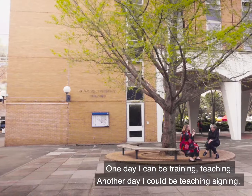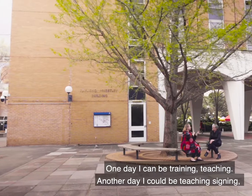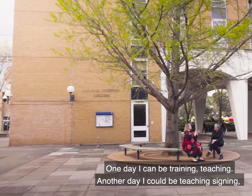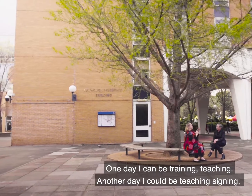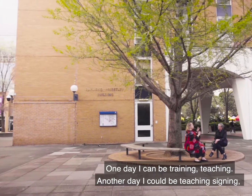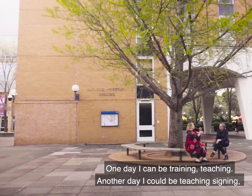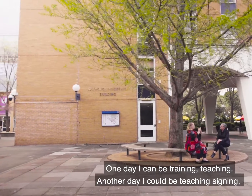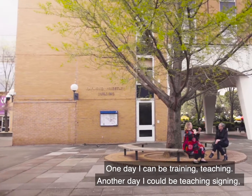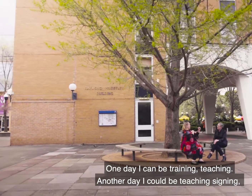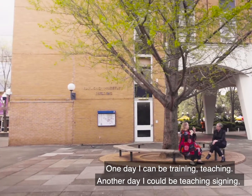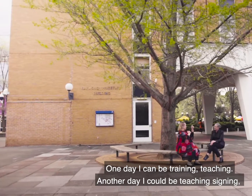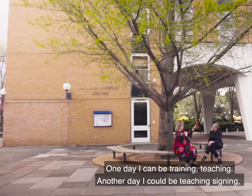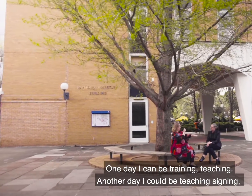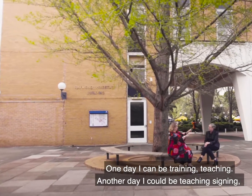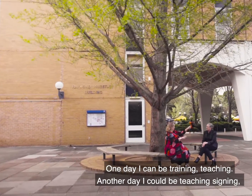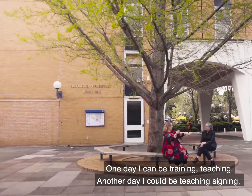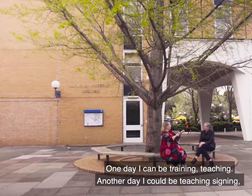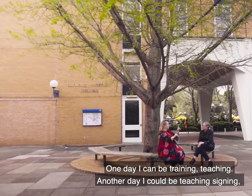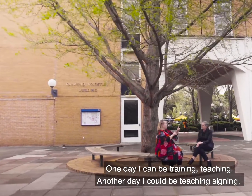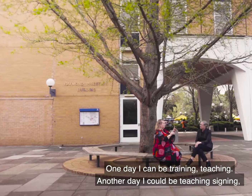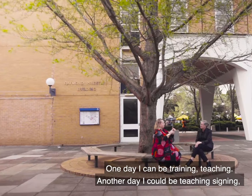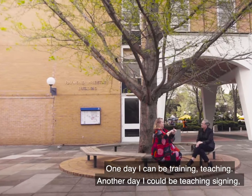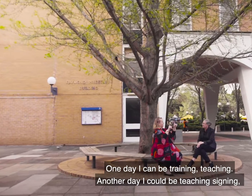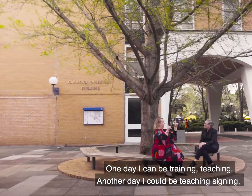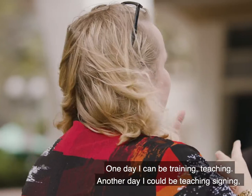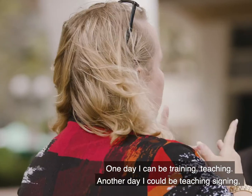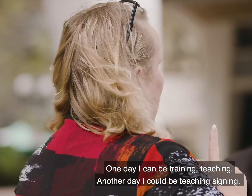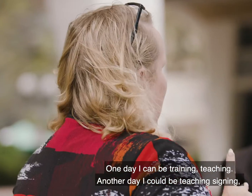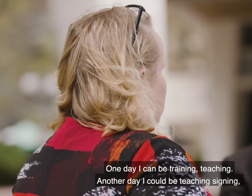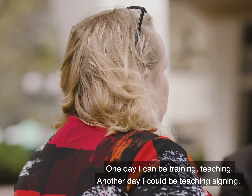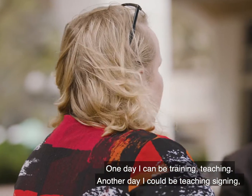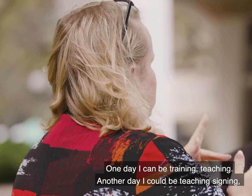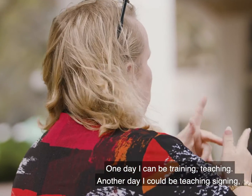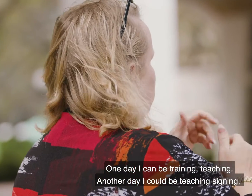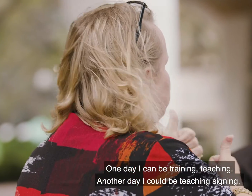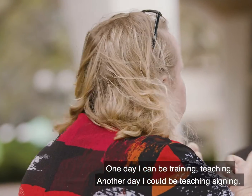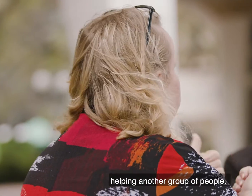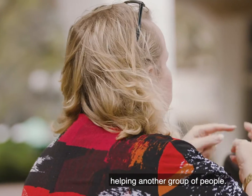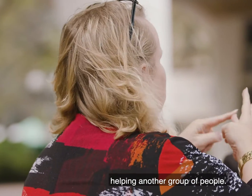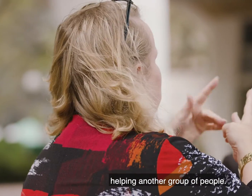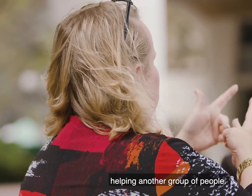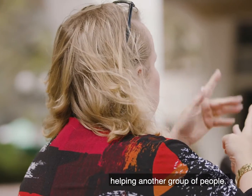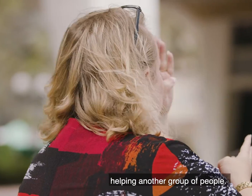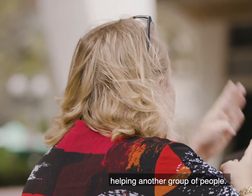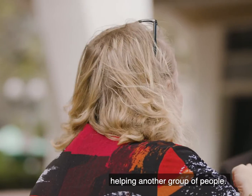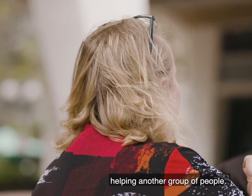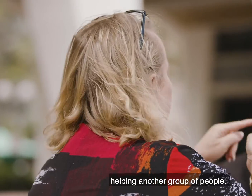One day, I can be training, teaching. Another day, I could be teaching signing. Helping another group of people.